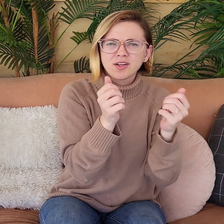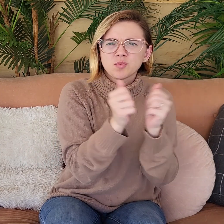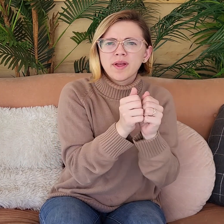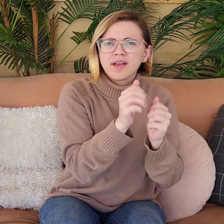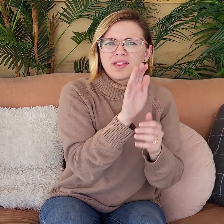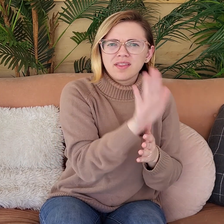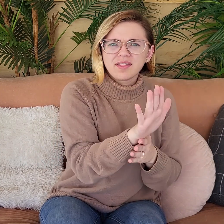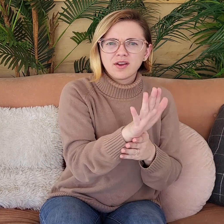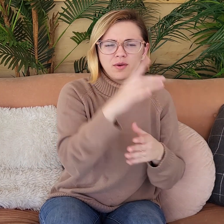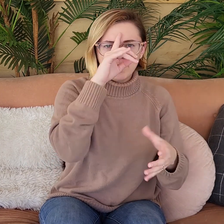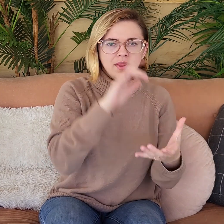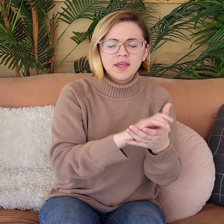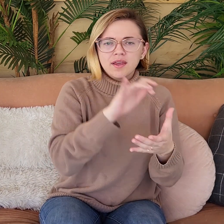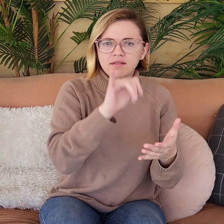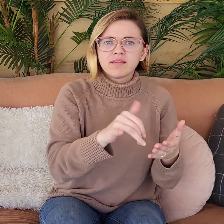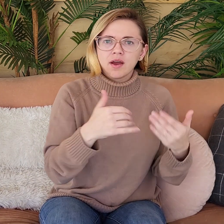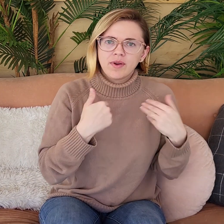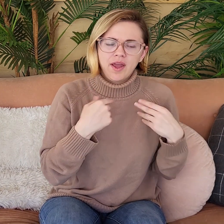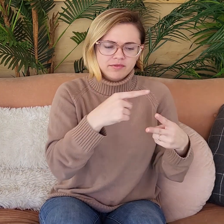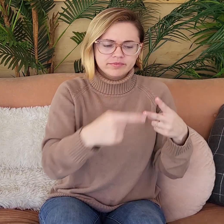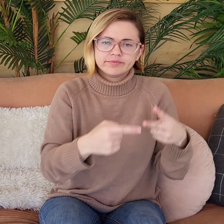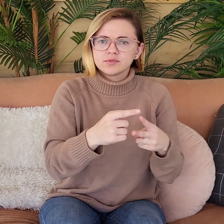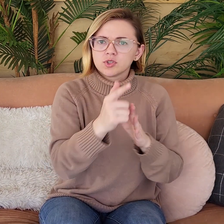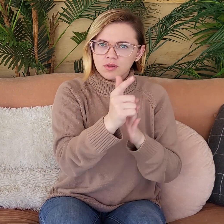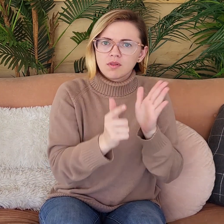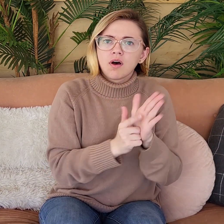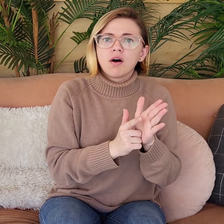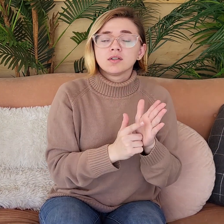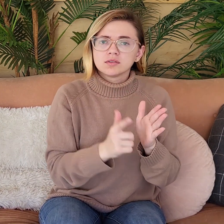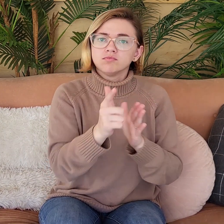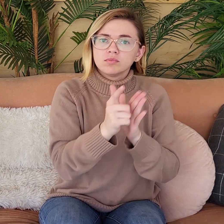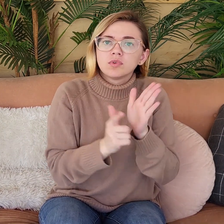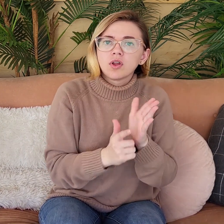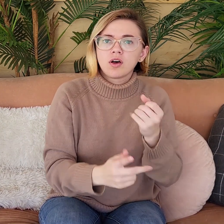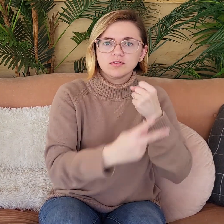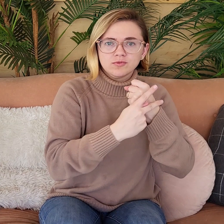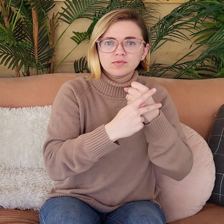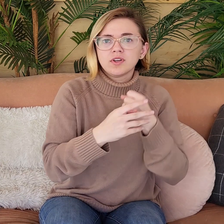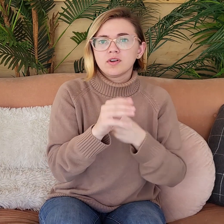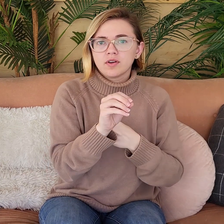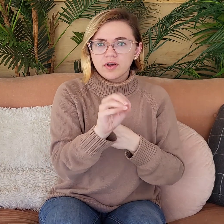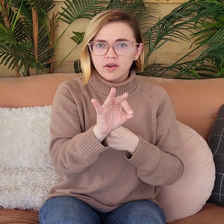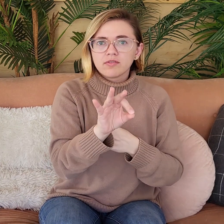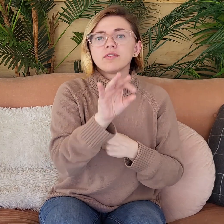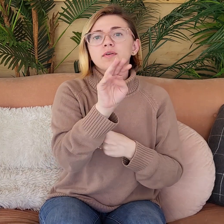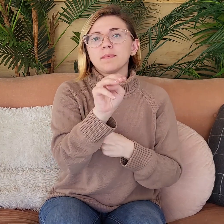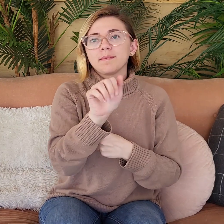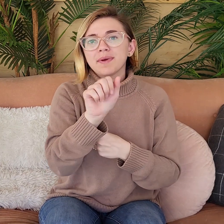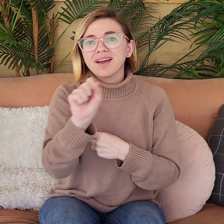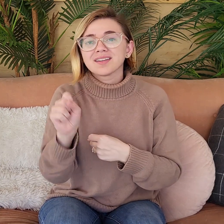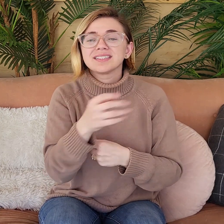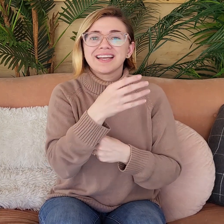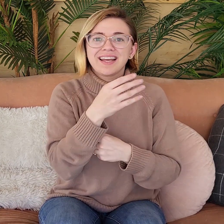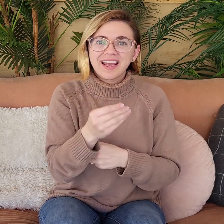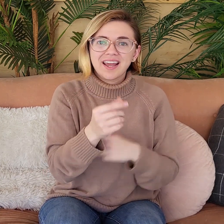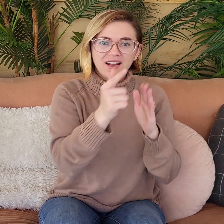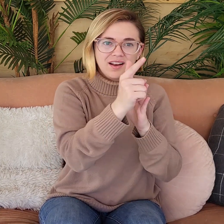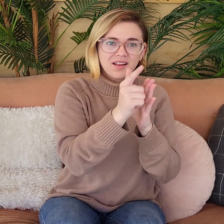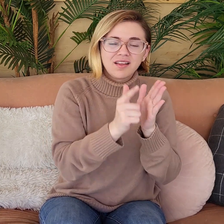try and match it with their beliefs that we have these two laws, the law of conservation, of mass,